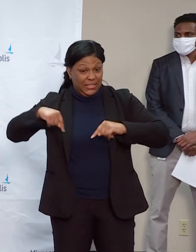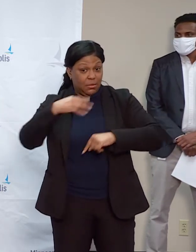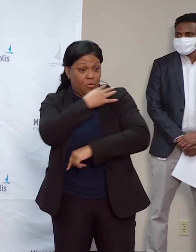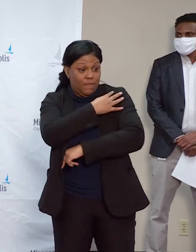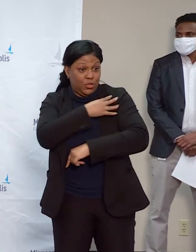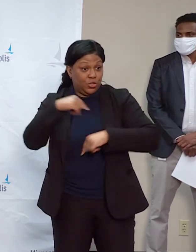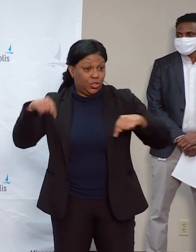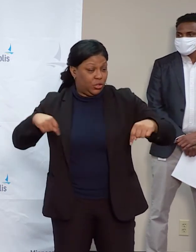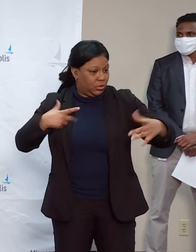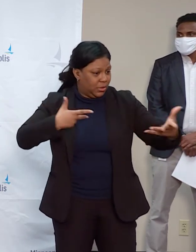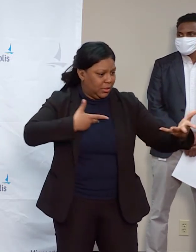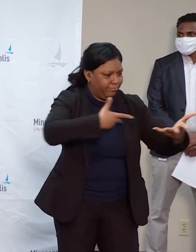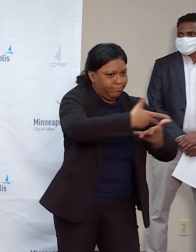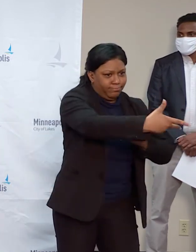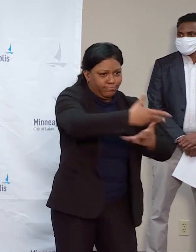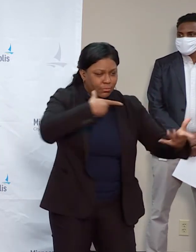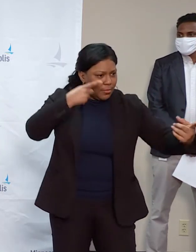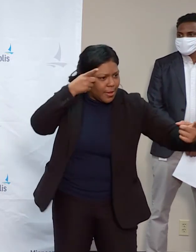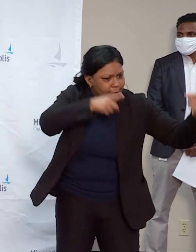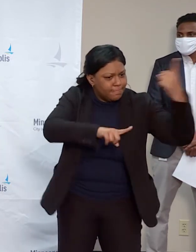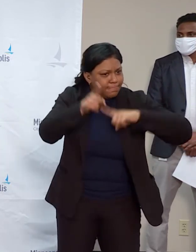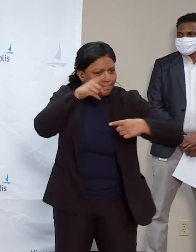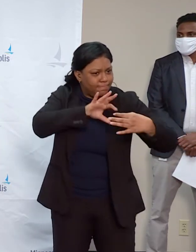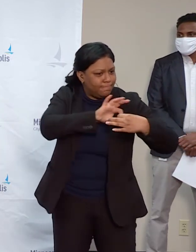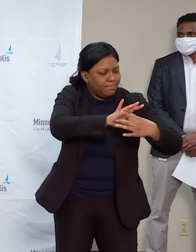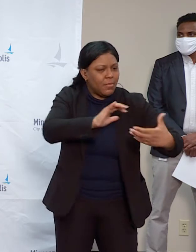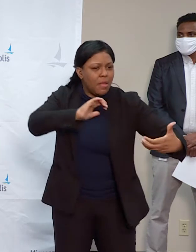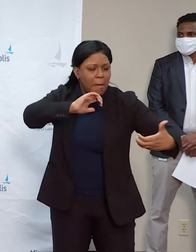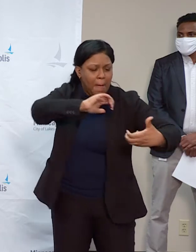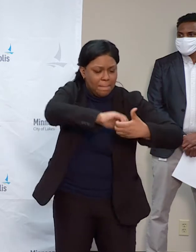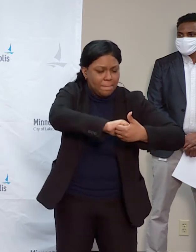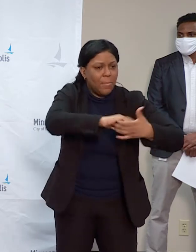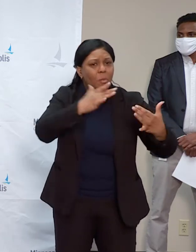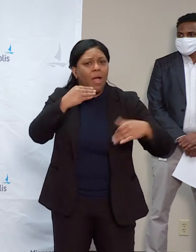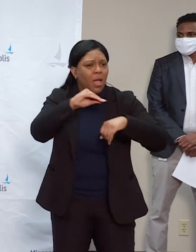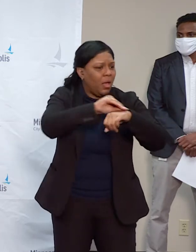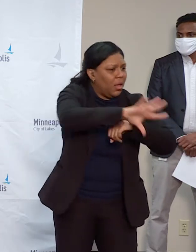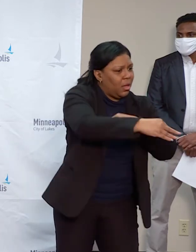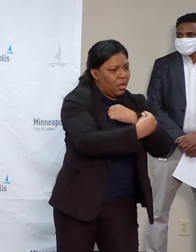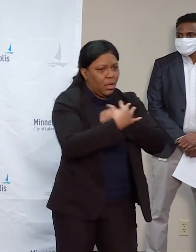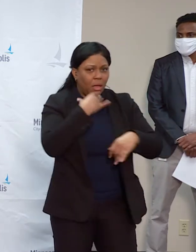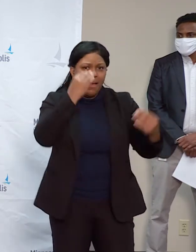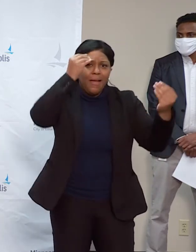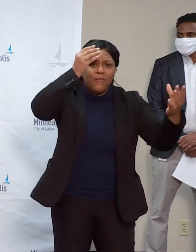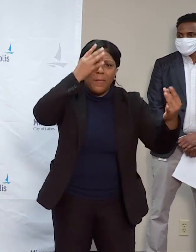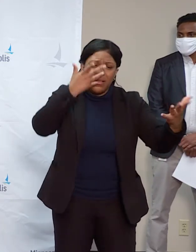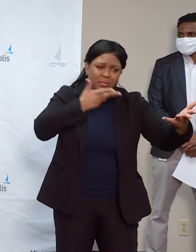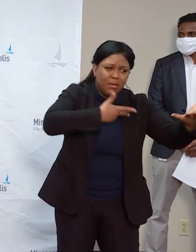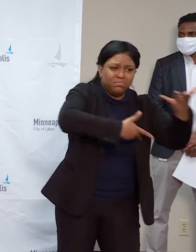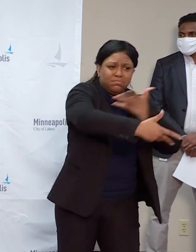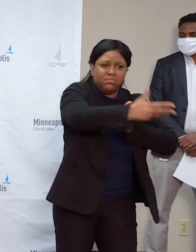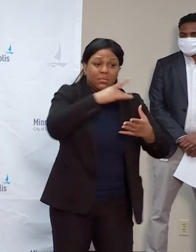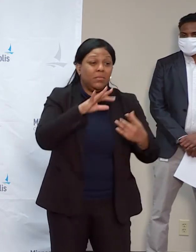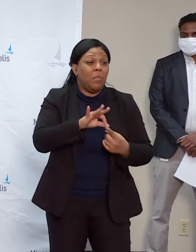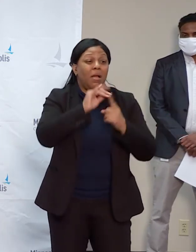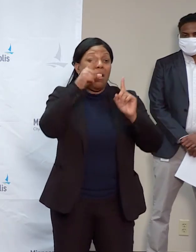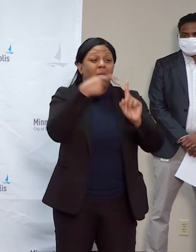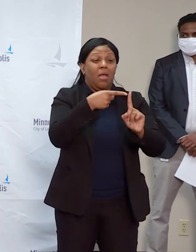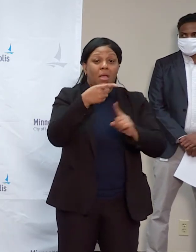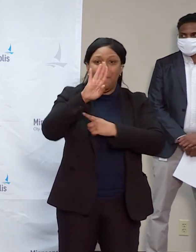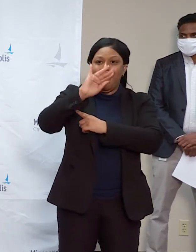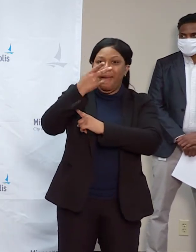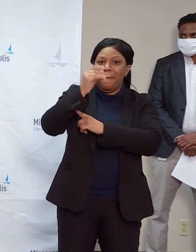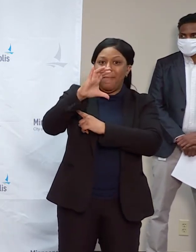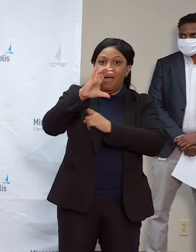receive and disseminate information in as efficient a way as possible. That's something where I feel you'll see a great improvement, and I'll have